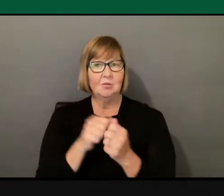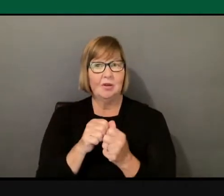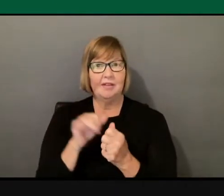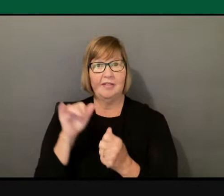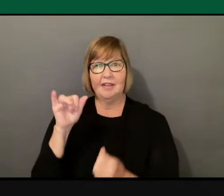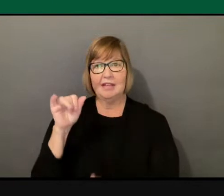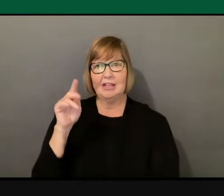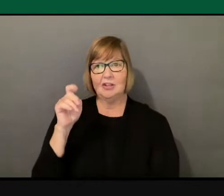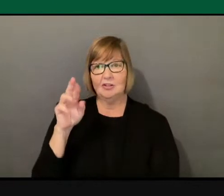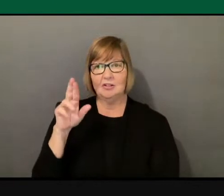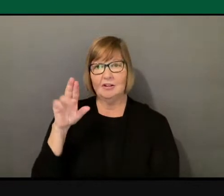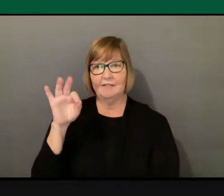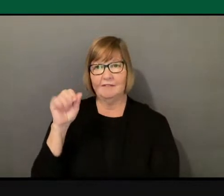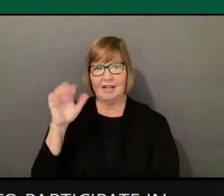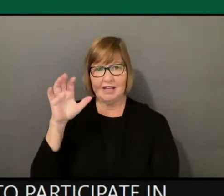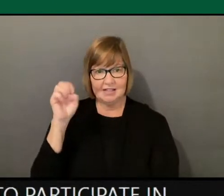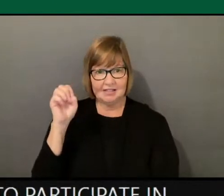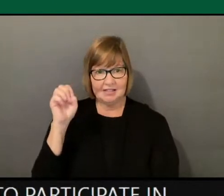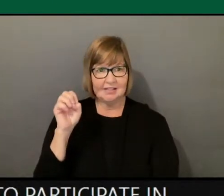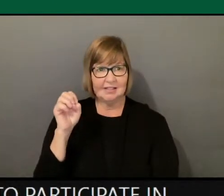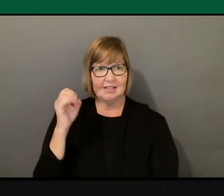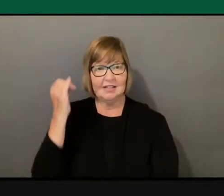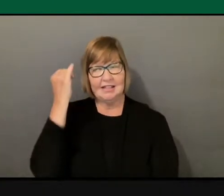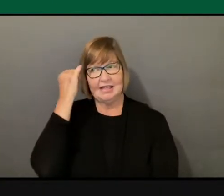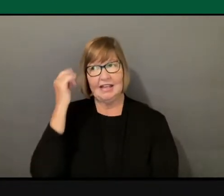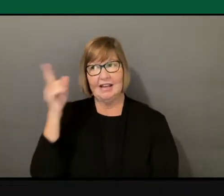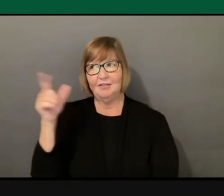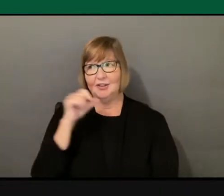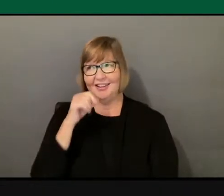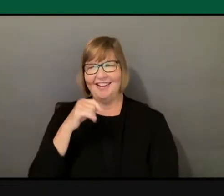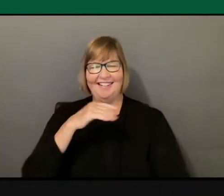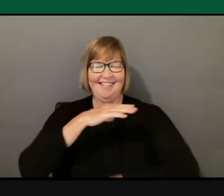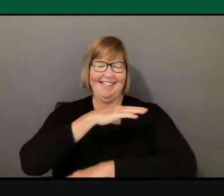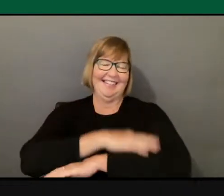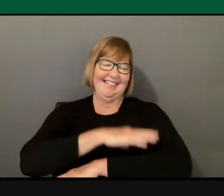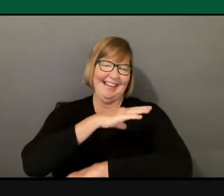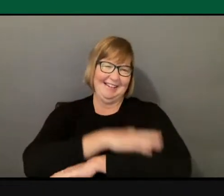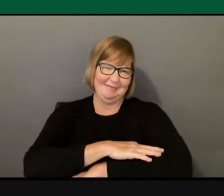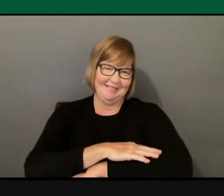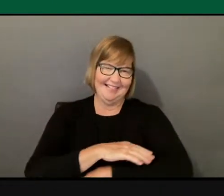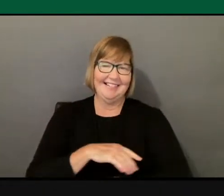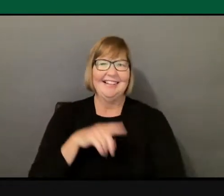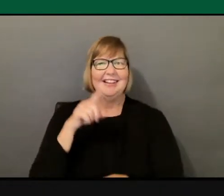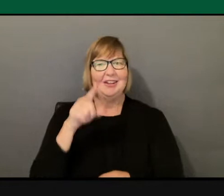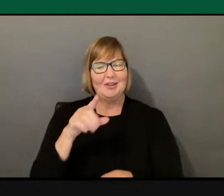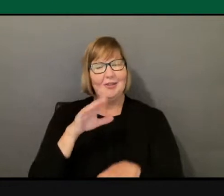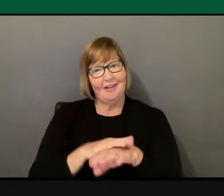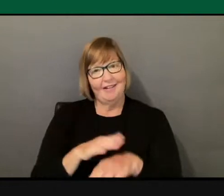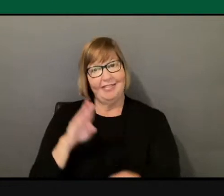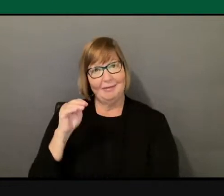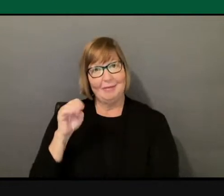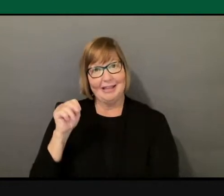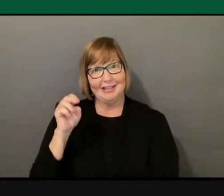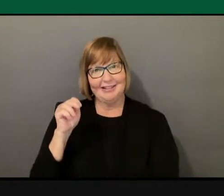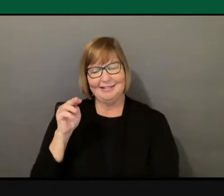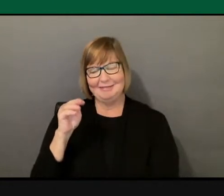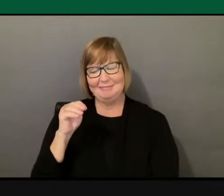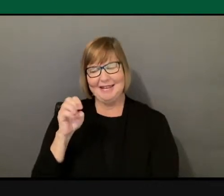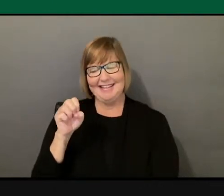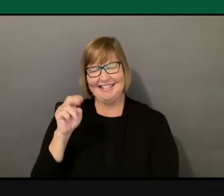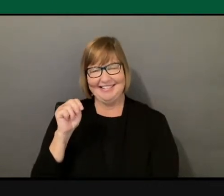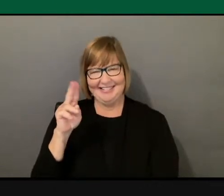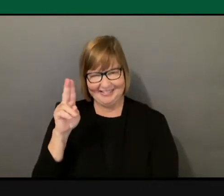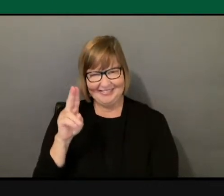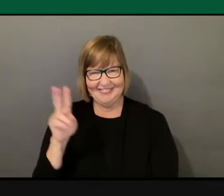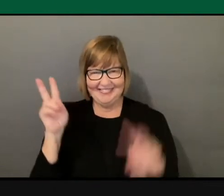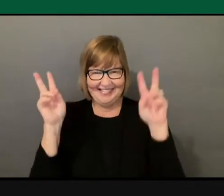My other thing is, if you're not at the table, you're on the menu. So, that's why you have to be there. That was good. Okay, I it.